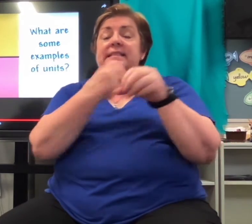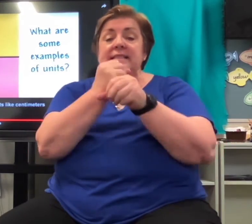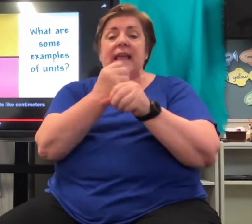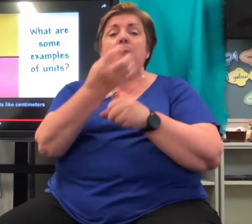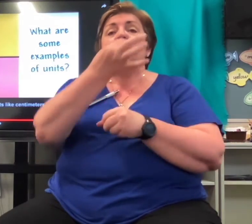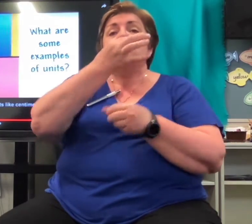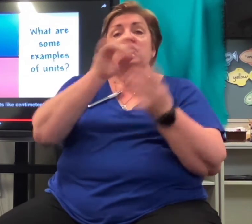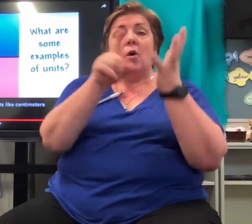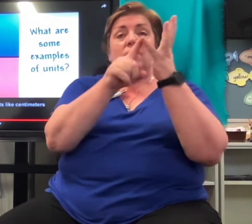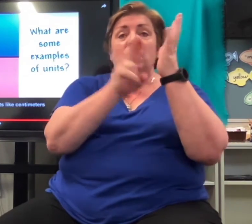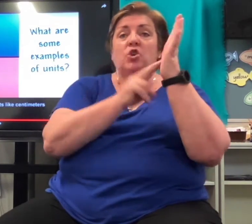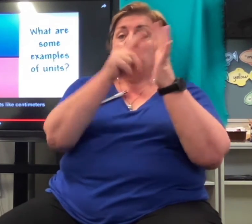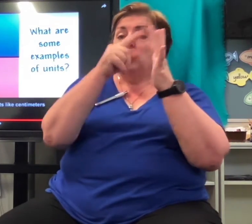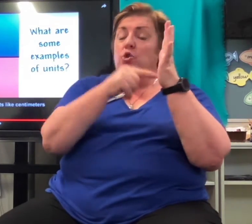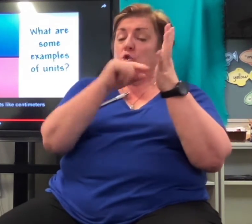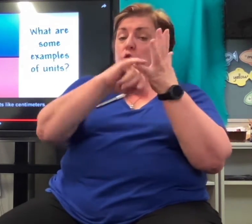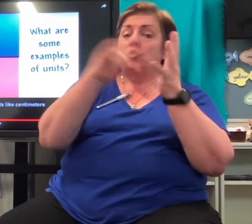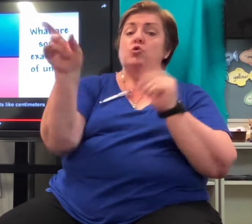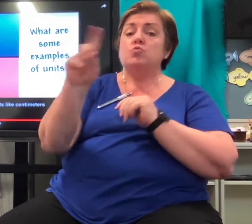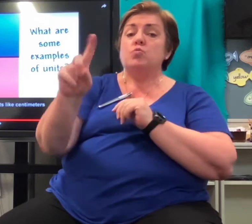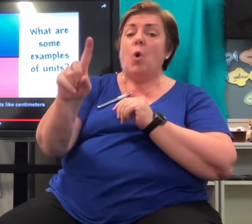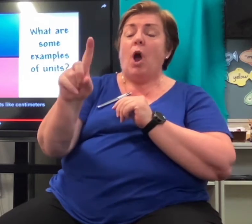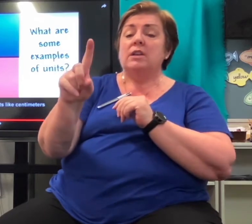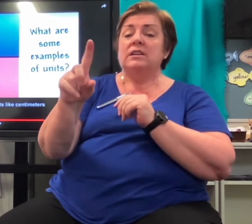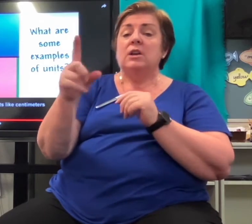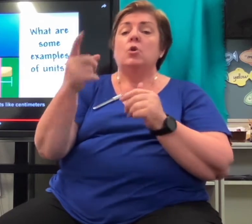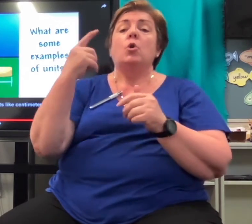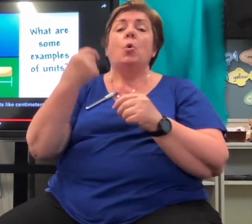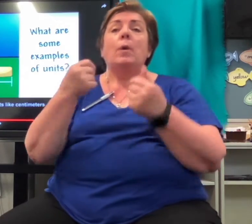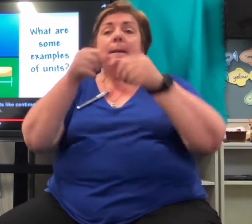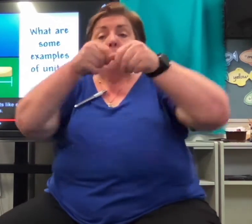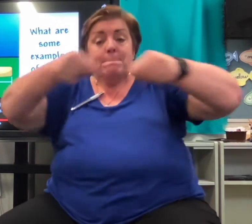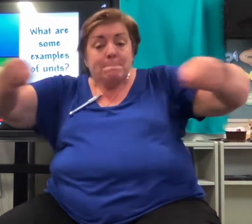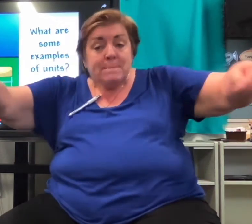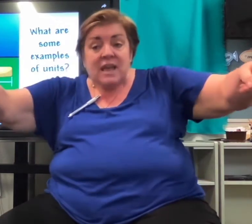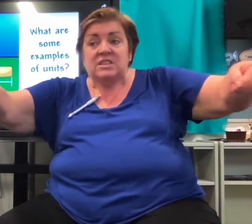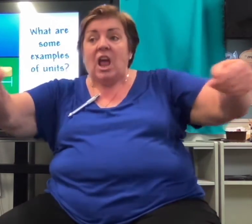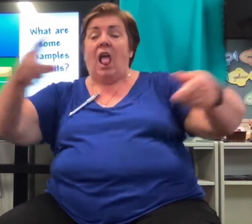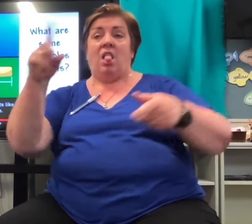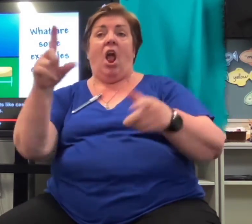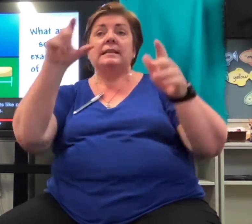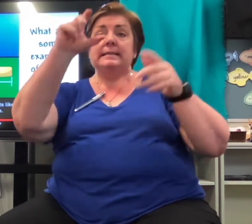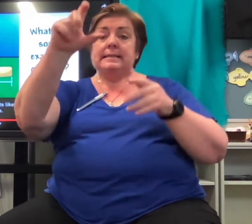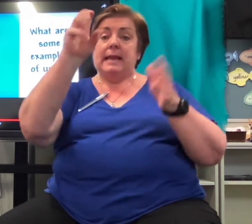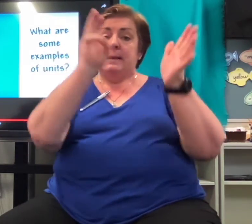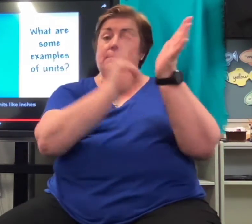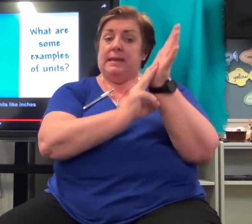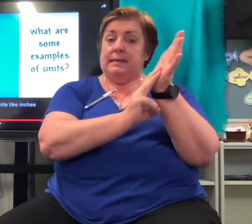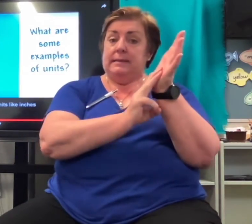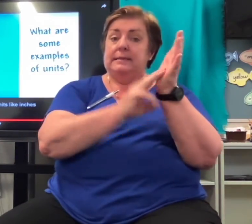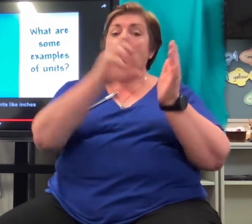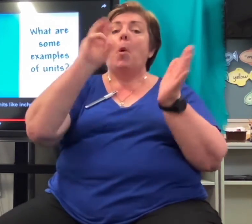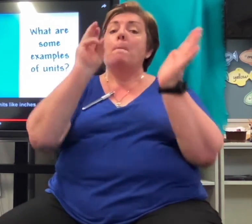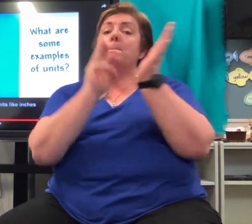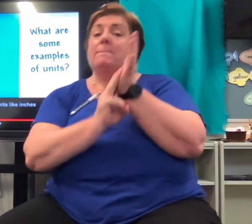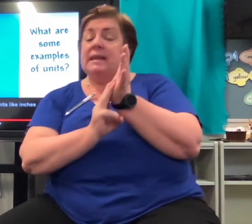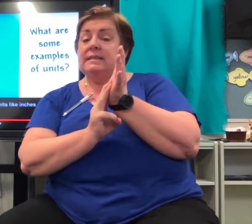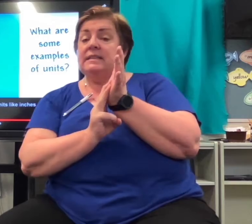We measure length in units like centimeters or meters. We also measure in units like